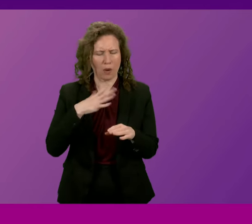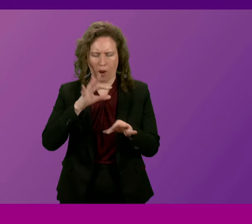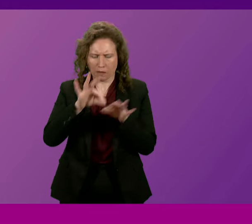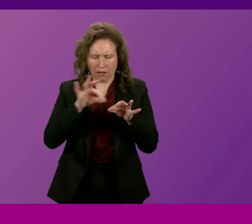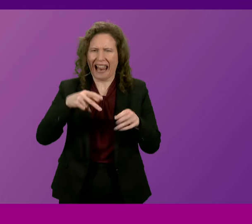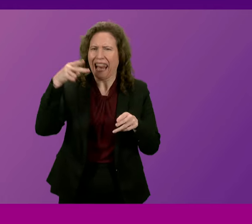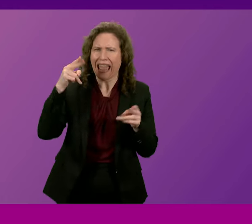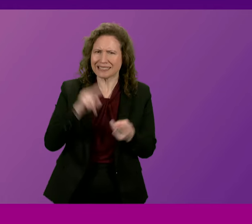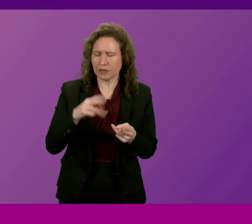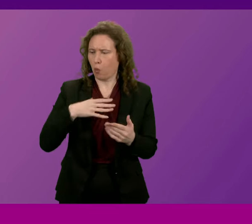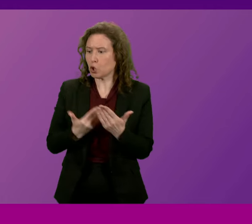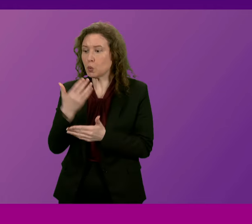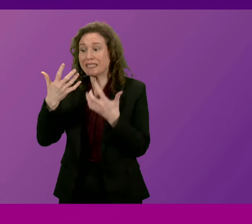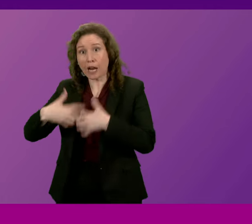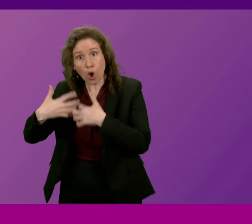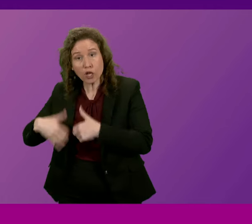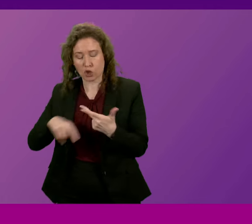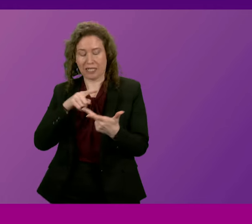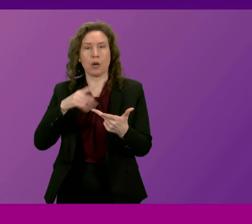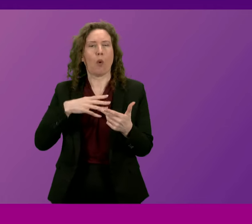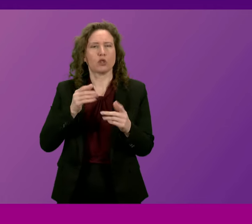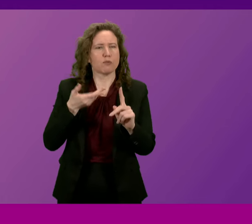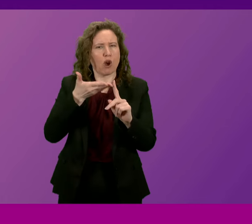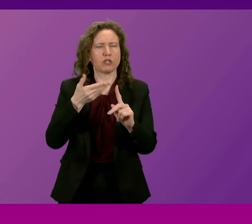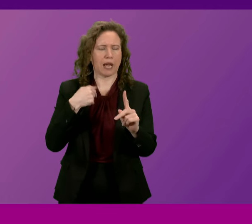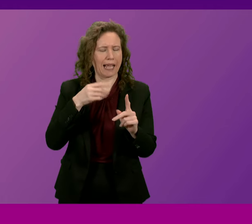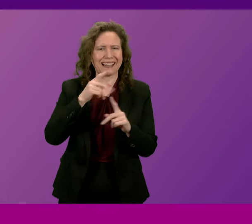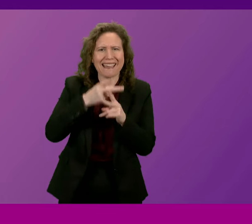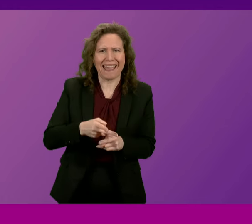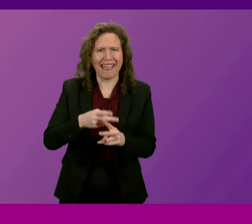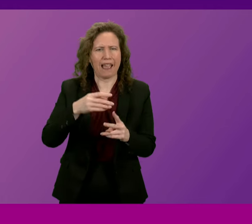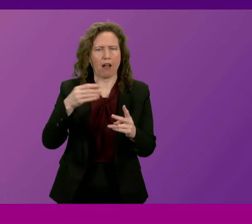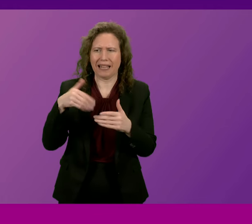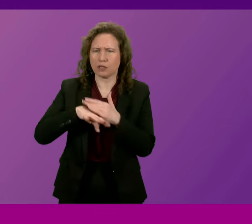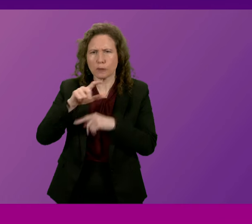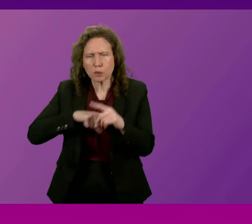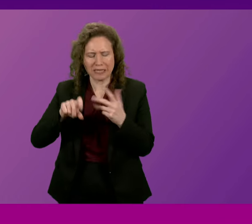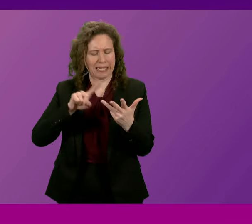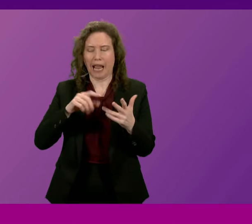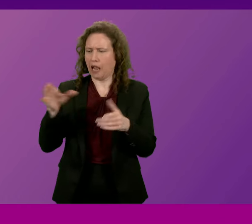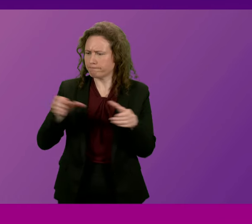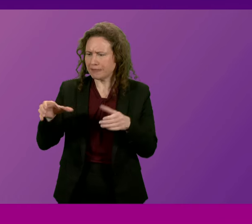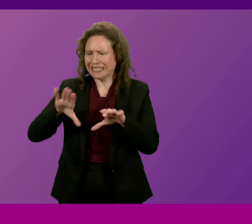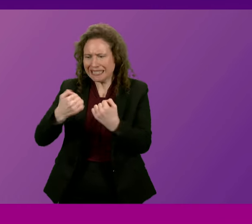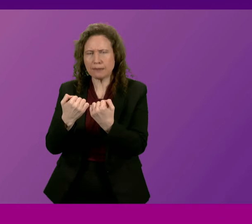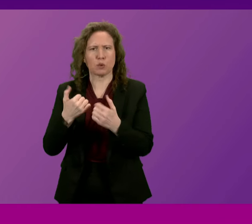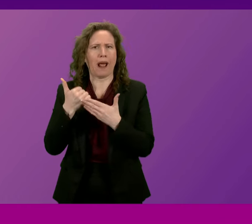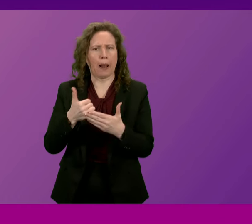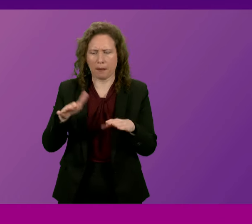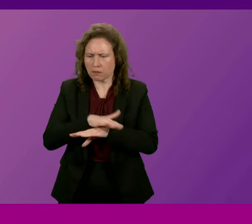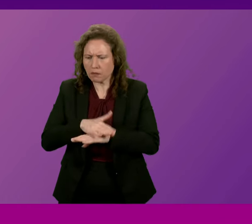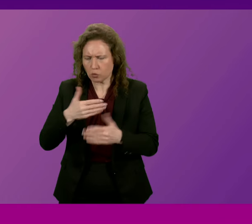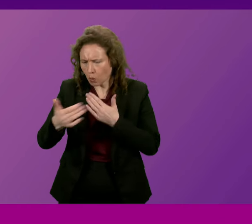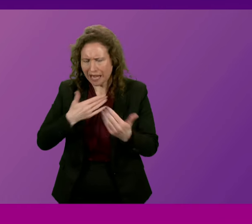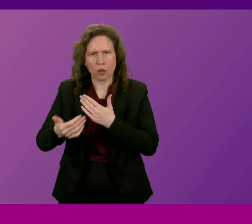investing in new technology, prioritising wraparound community care and creating dedicated teams to clear the backlogs. But all we have